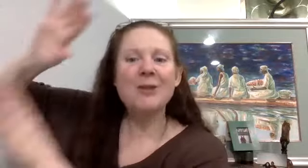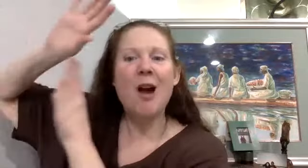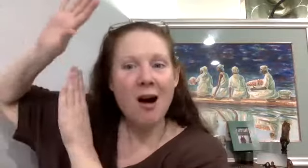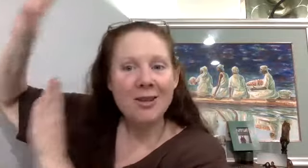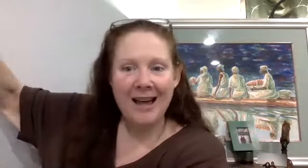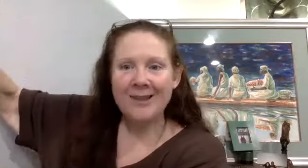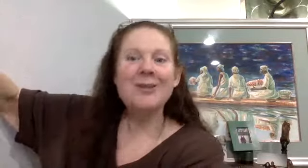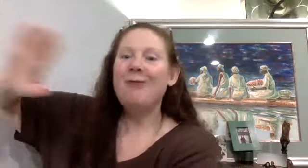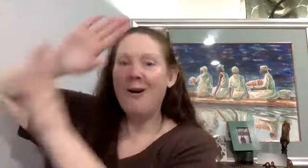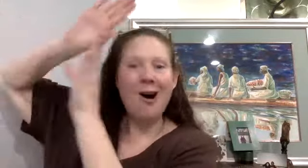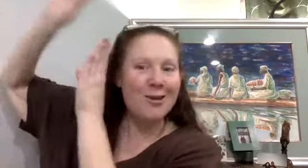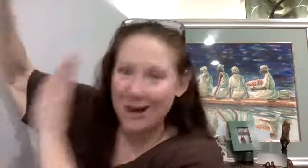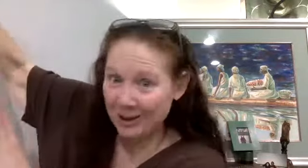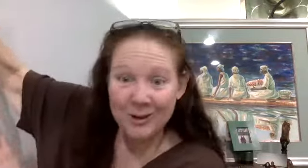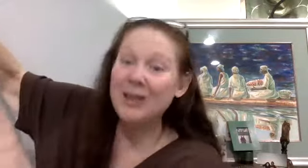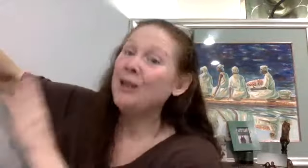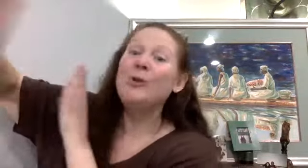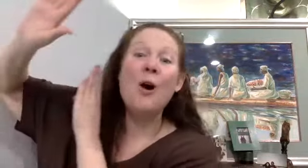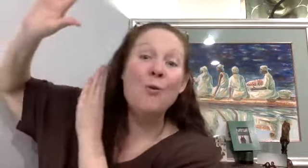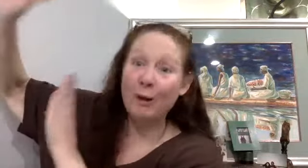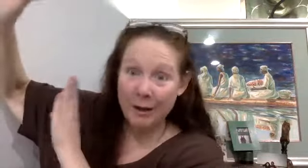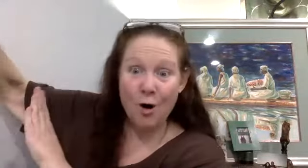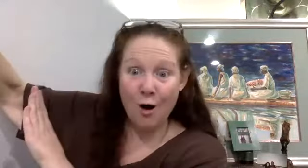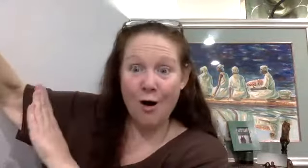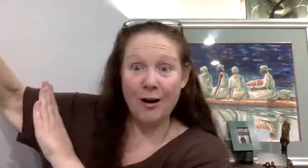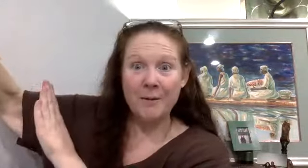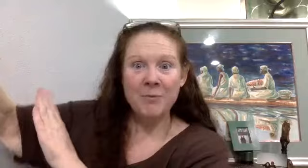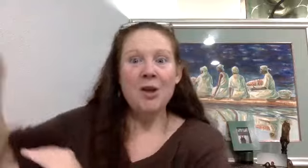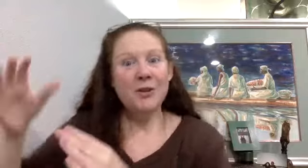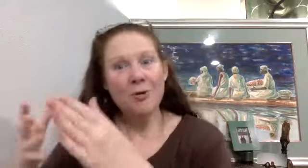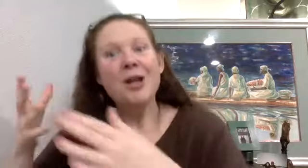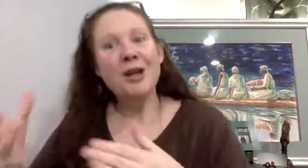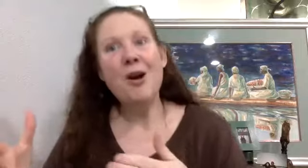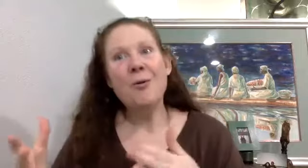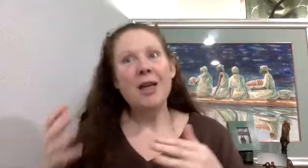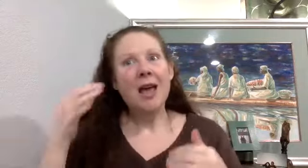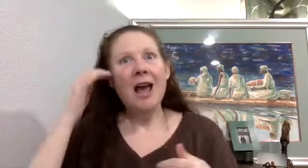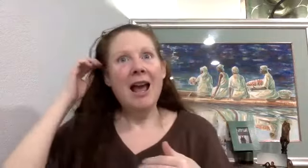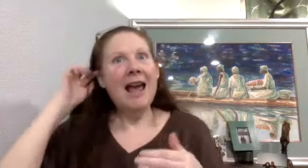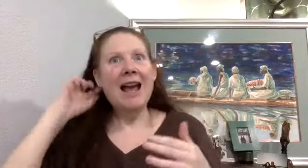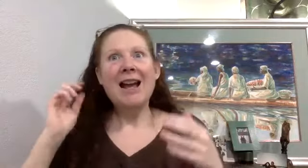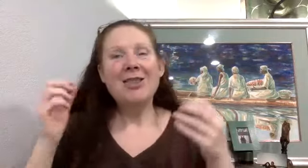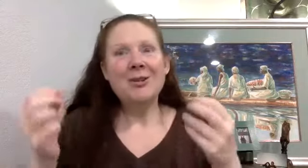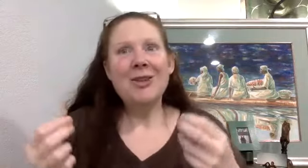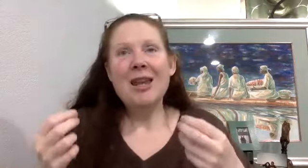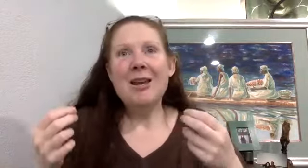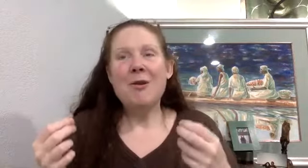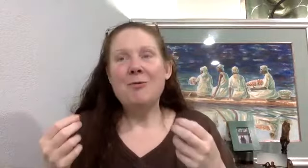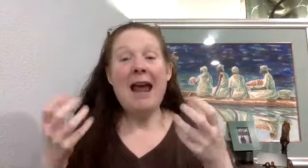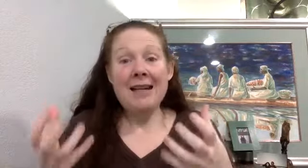saw all the lessons of how all the rest of us did it so very wrong. So, you know, there's, they had